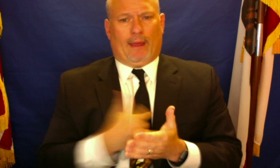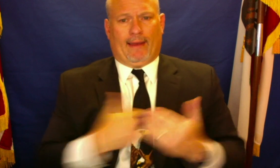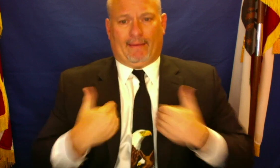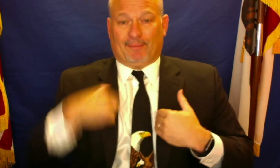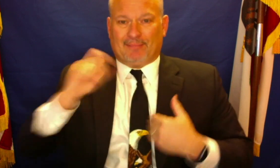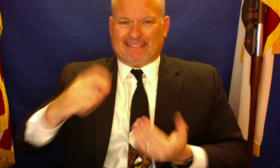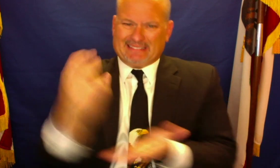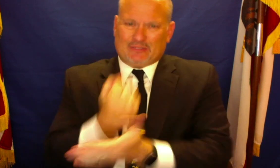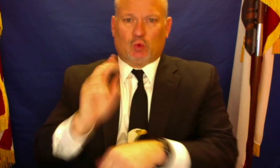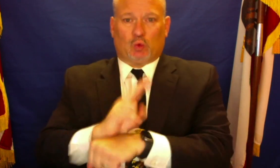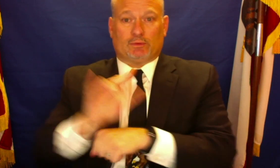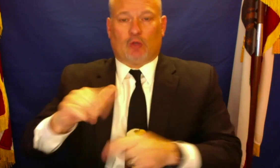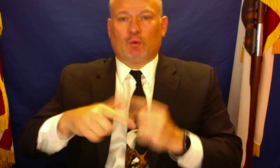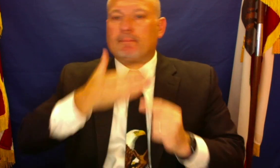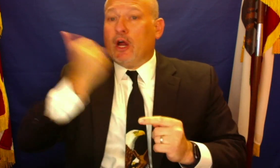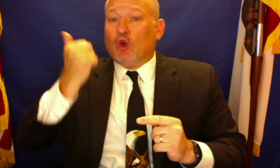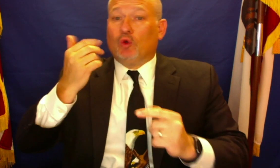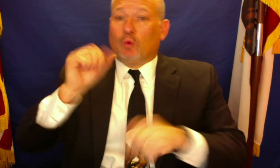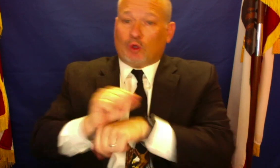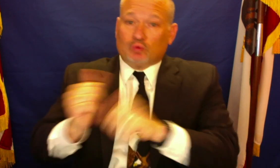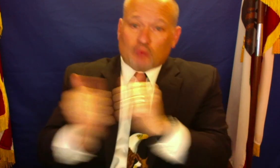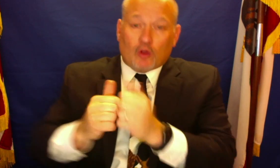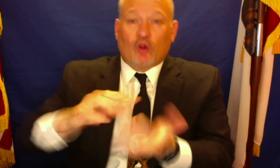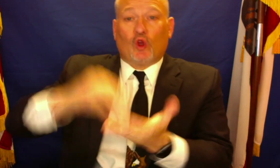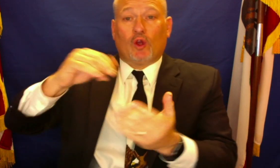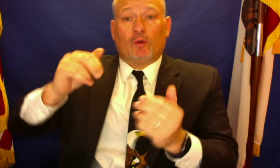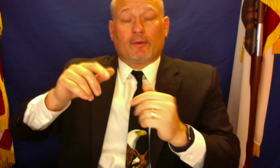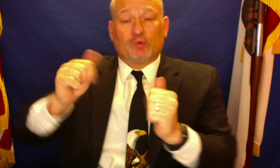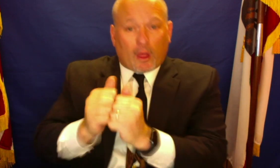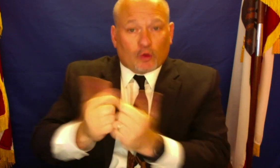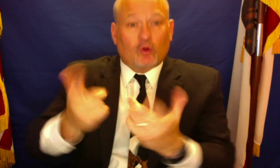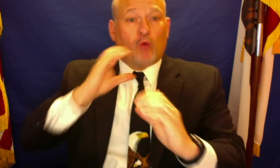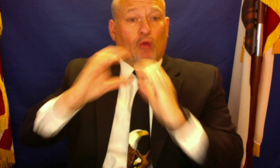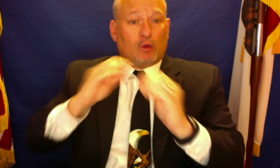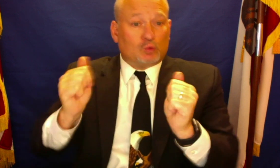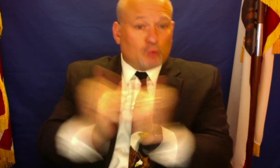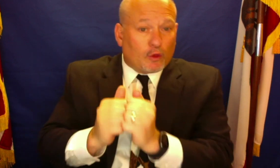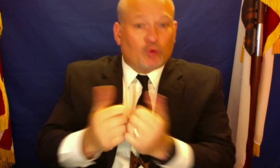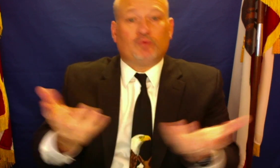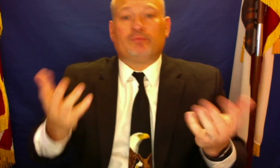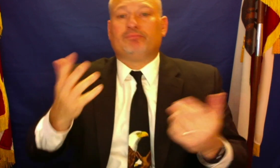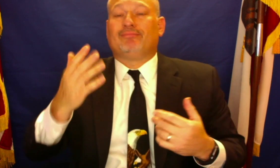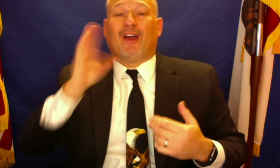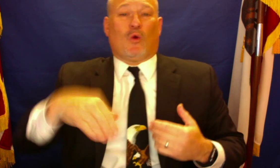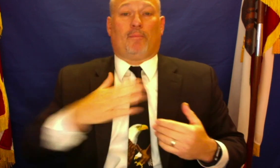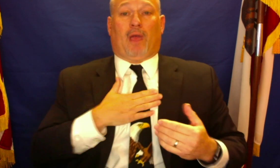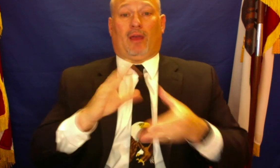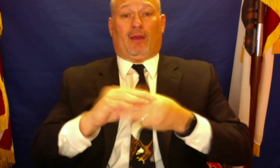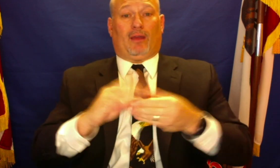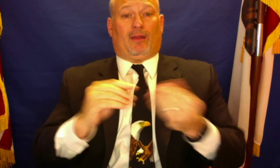greatest strength. We are better when we all work together, learn together, and communicate together. However, my statement